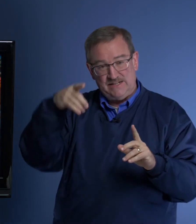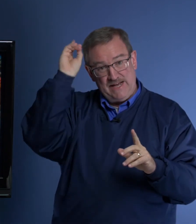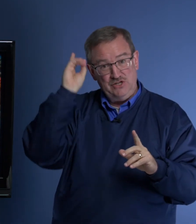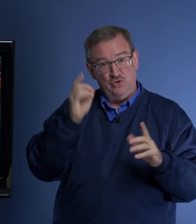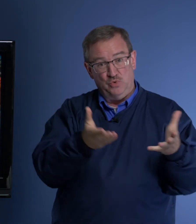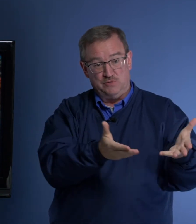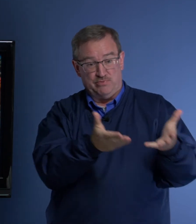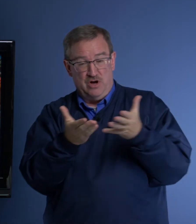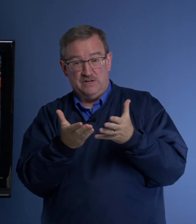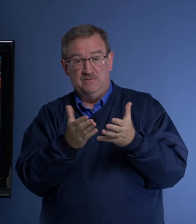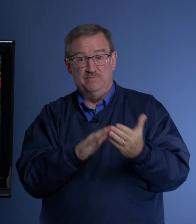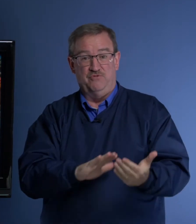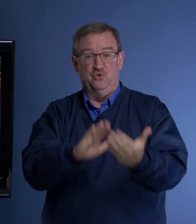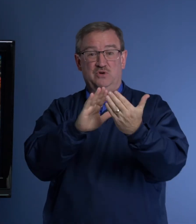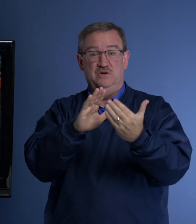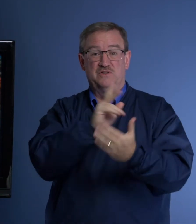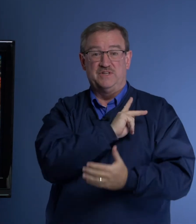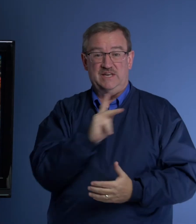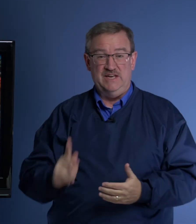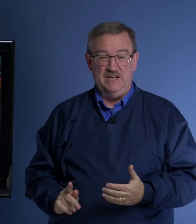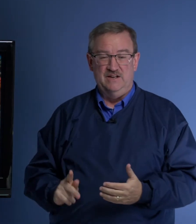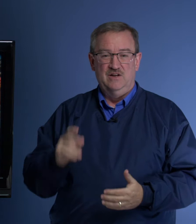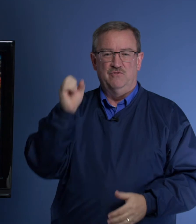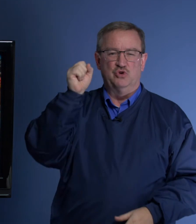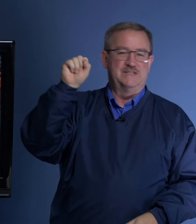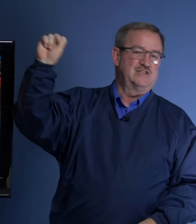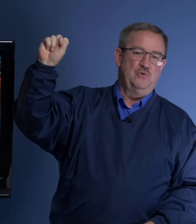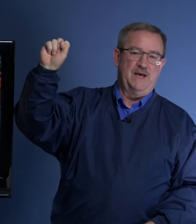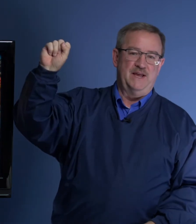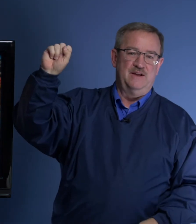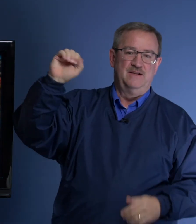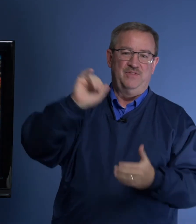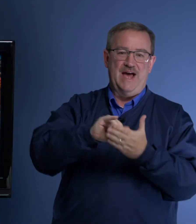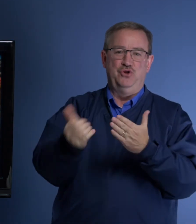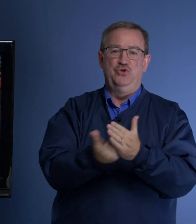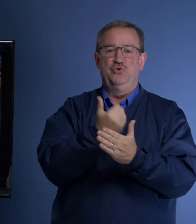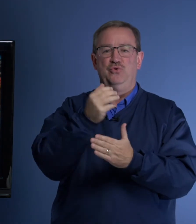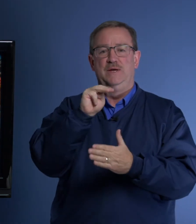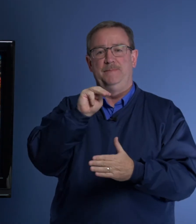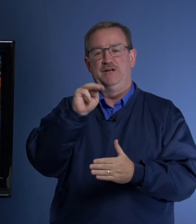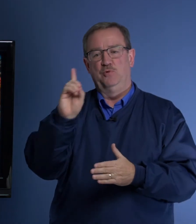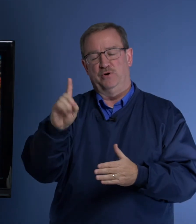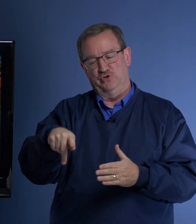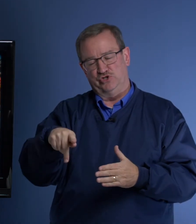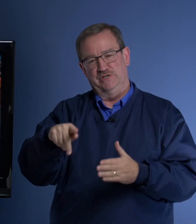Daniel was brought before the king for disobeying that new Medo-Persian